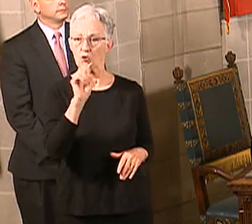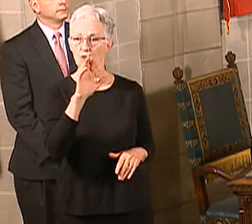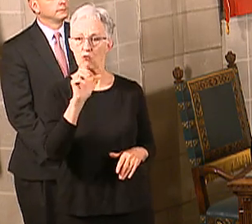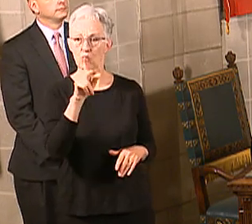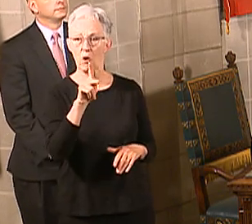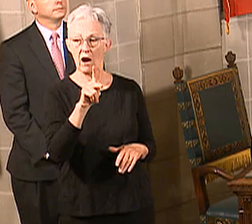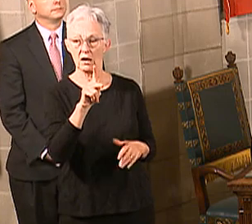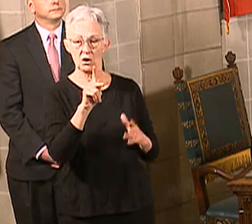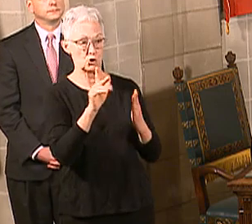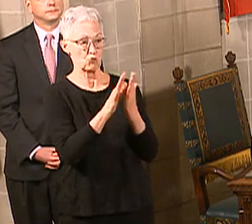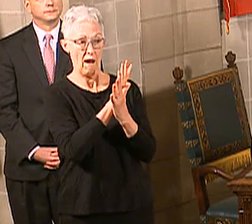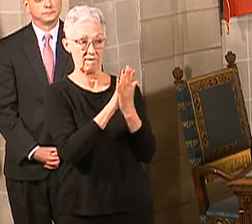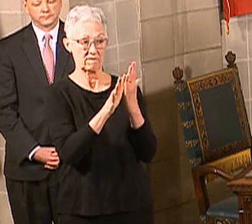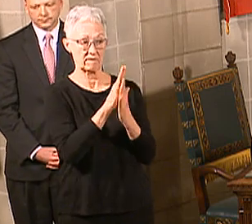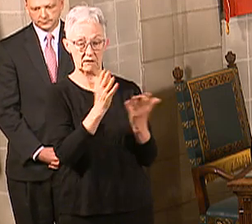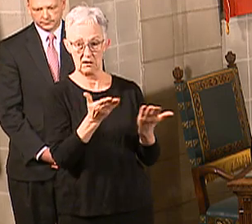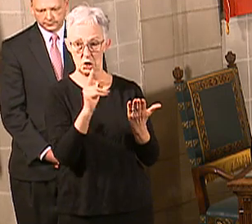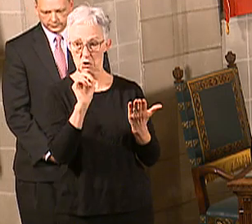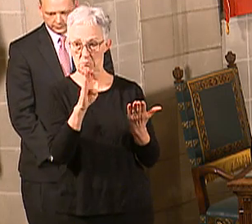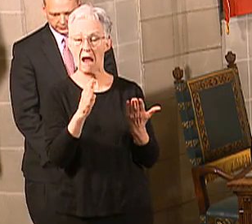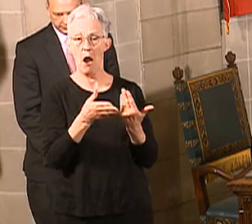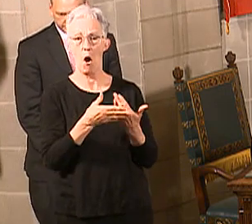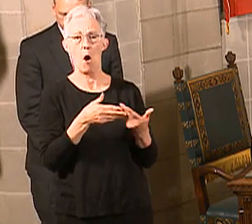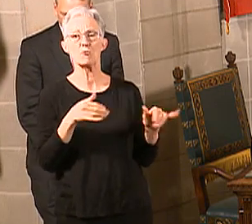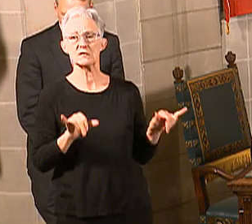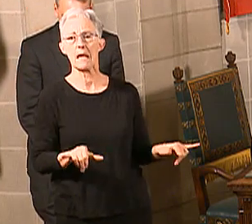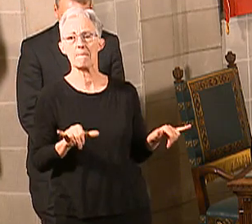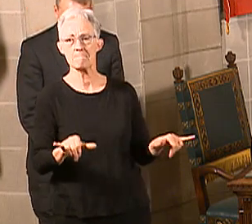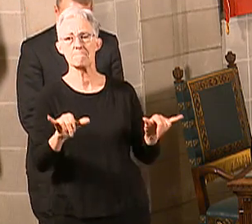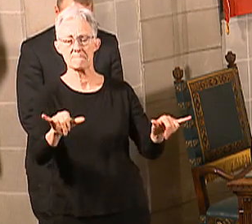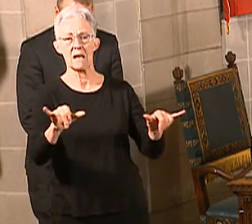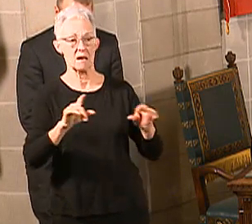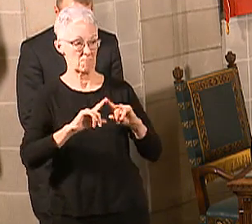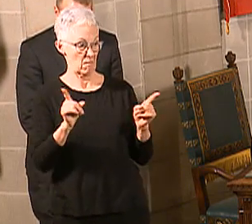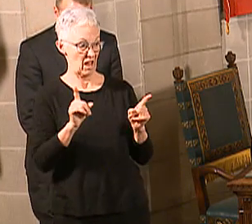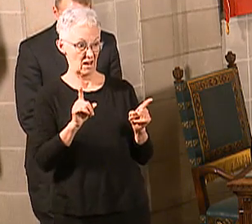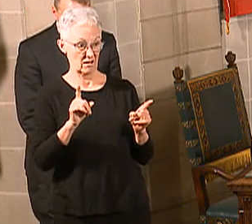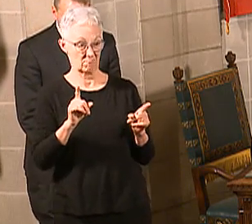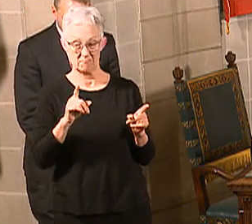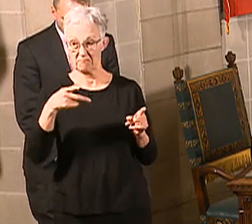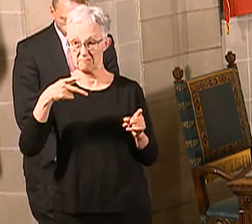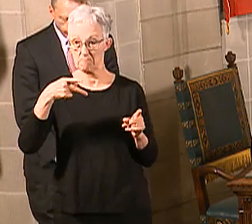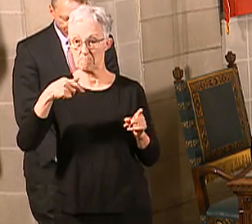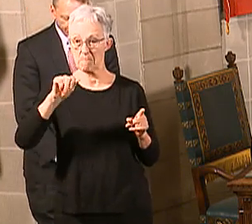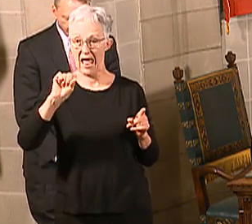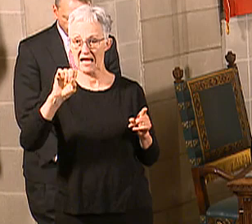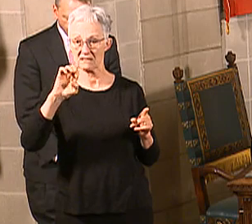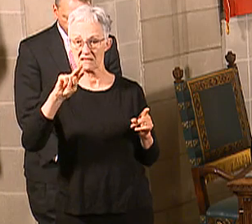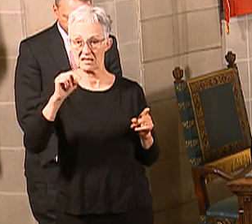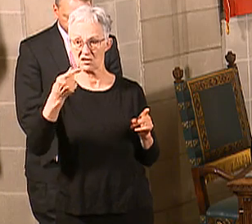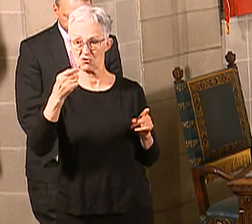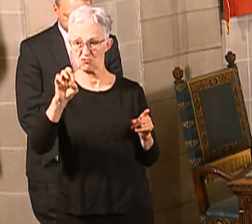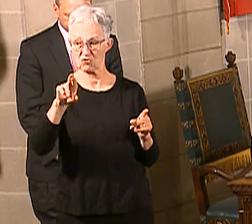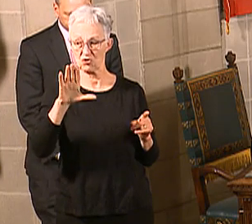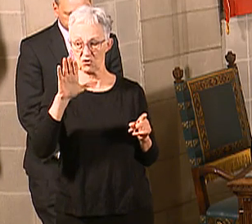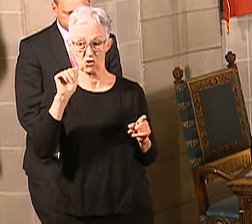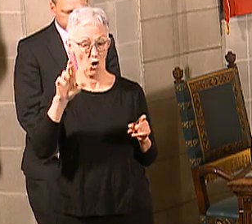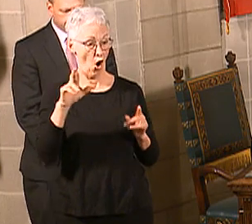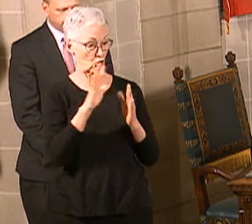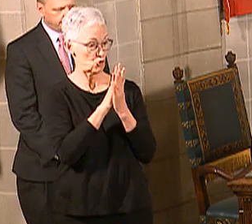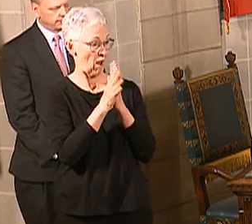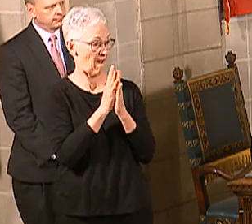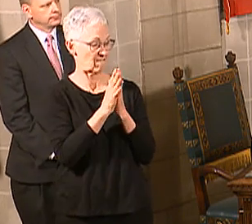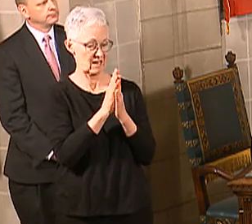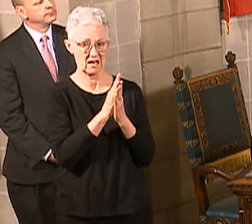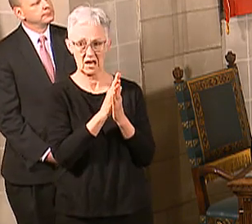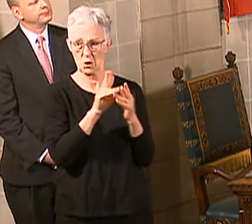a little bit, but it's mostly that passenger traffic that is down about 29 percent, and that's been statewide. So we have been seeing, you know, people